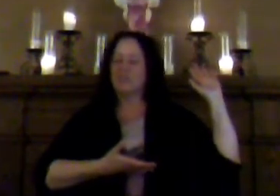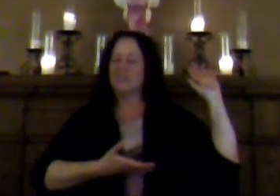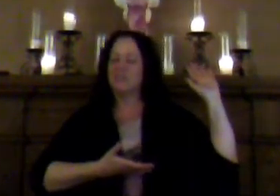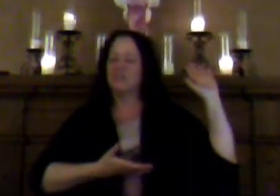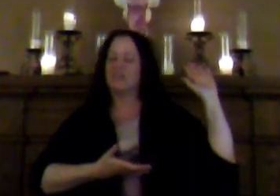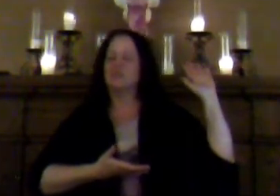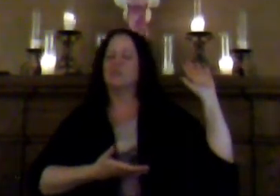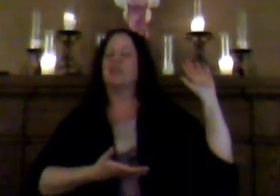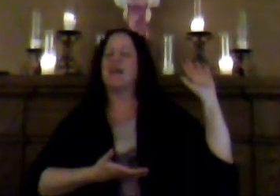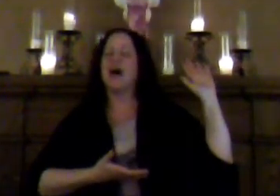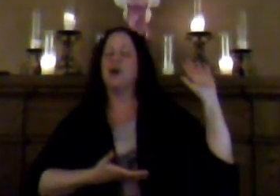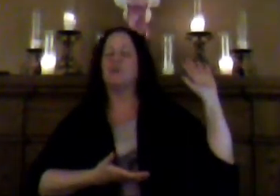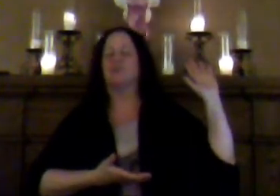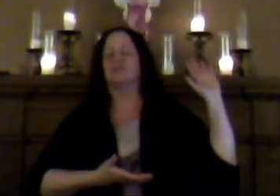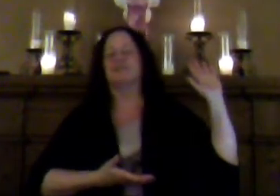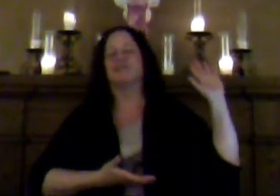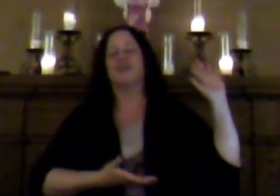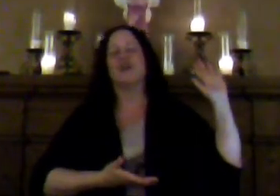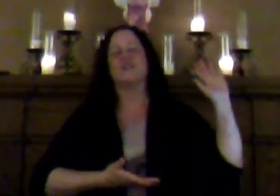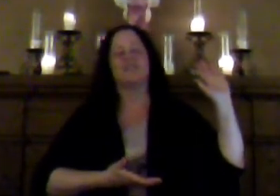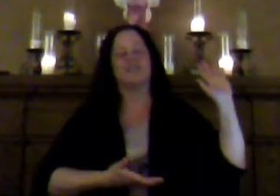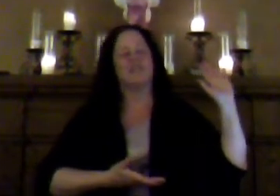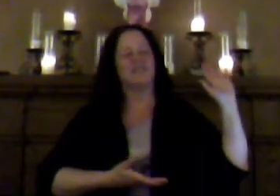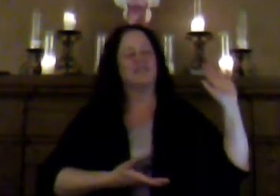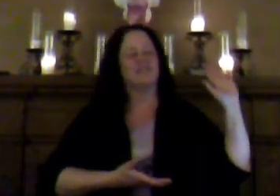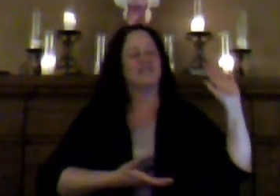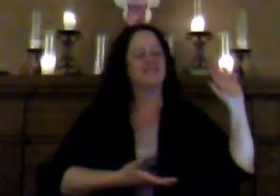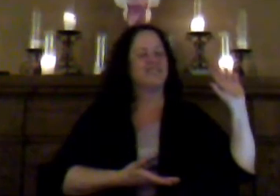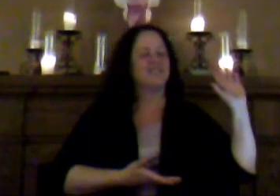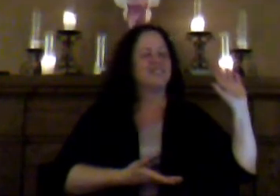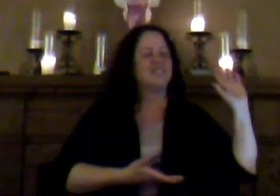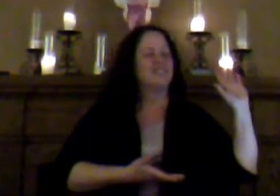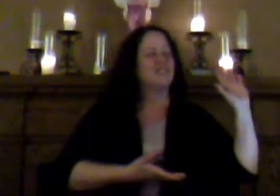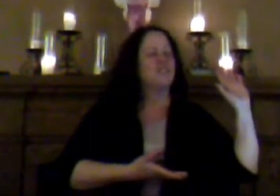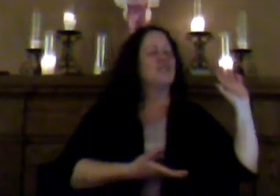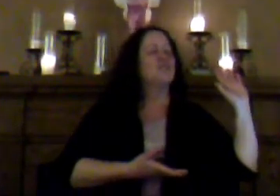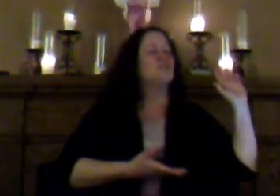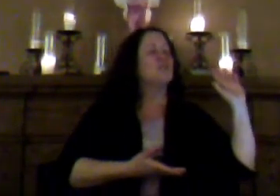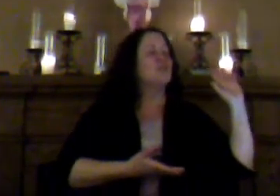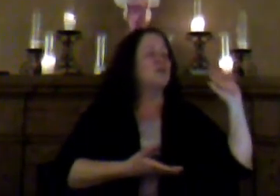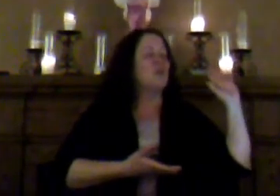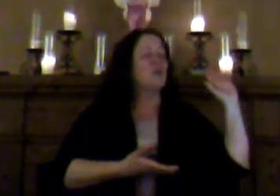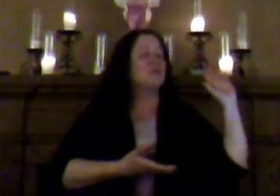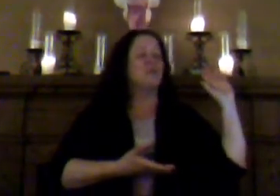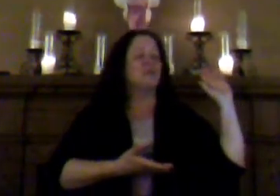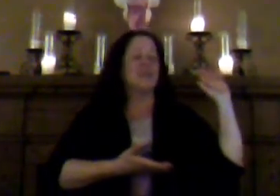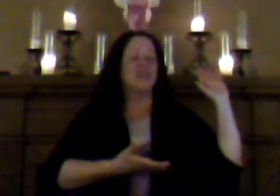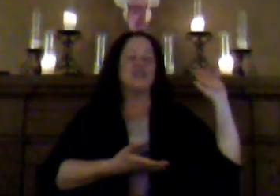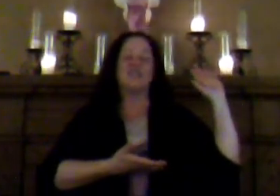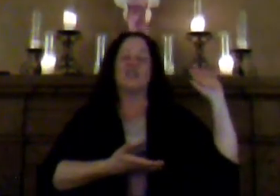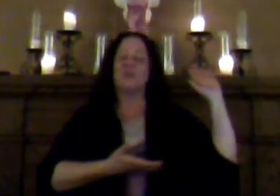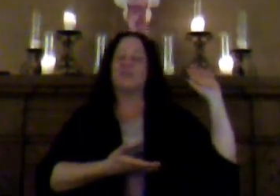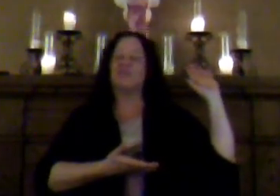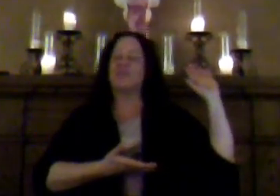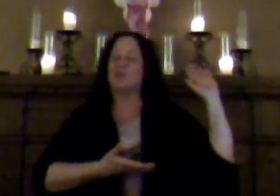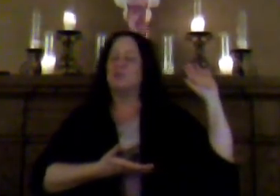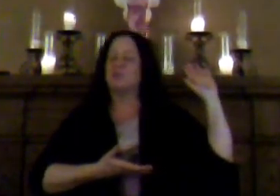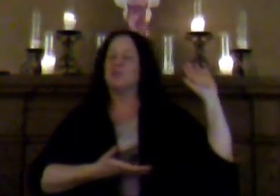As you allowed us to enjoy communications here in the physical world.